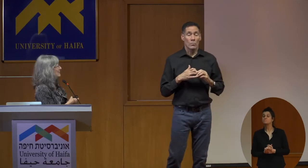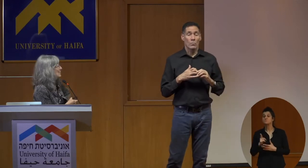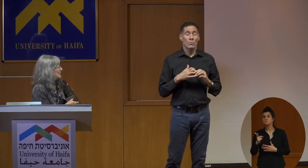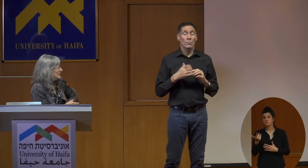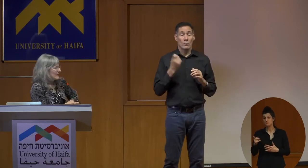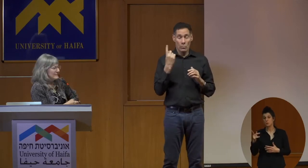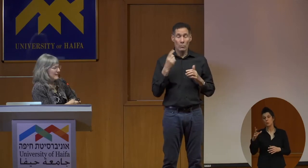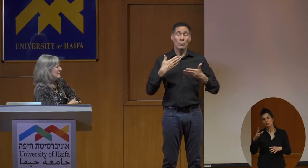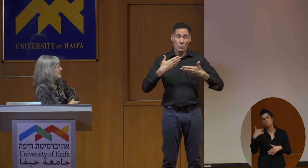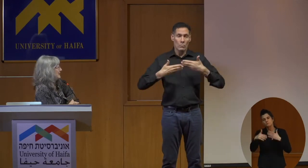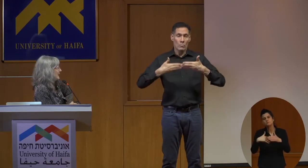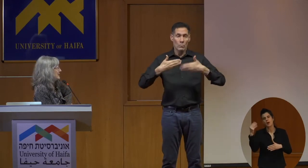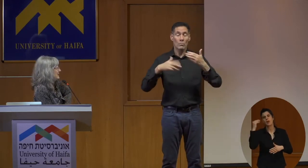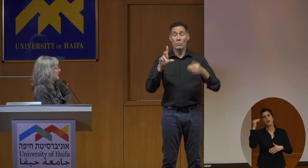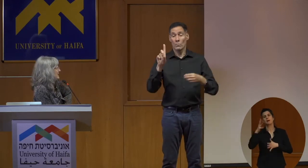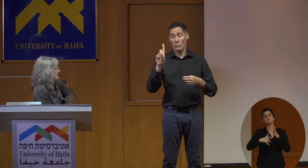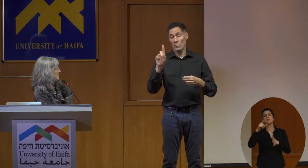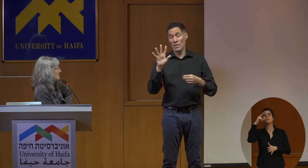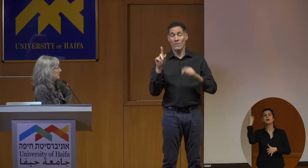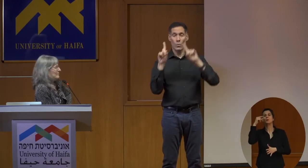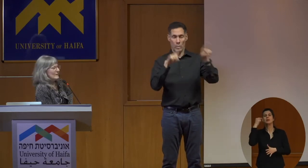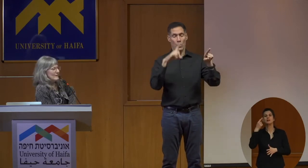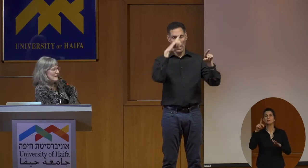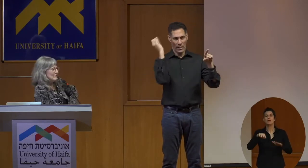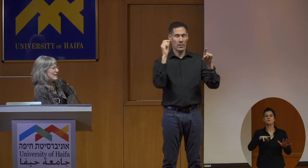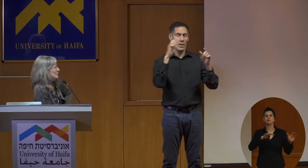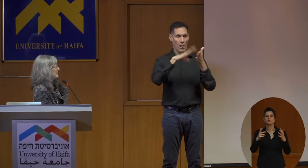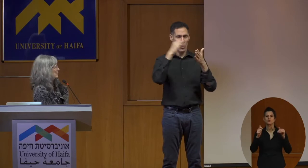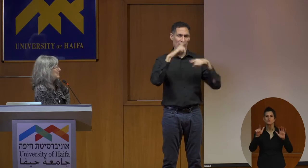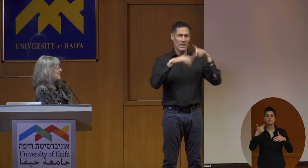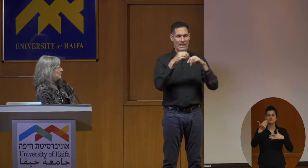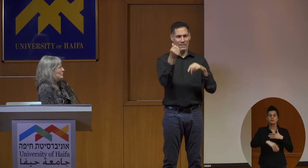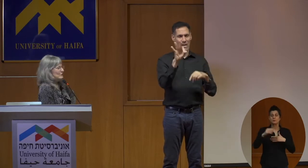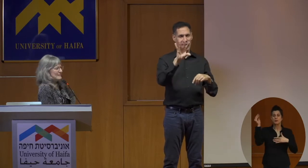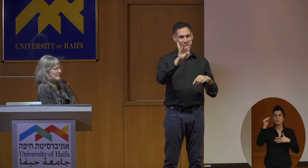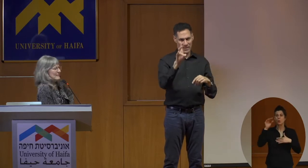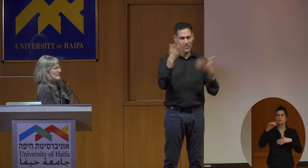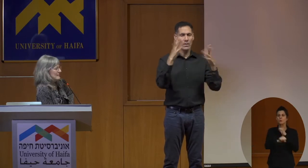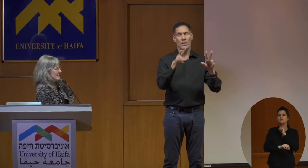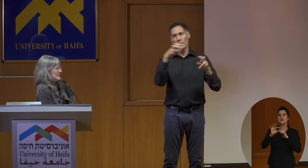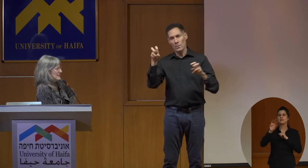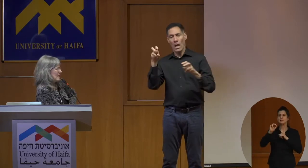David learned to sign at Gallaudet in 1987. He then graduated from Temple University in 1999.